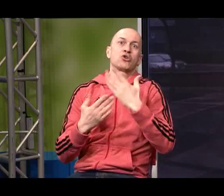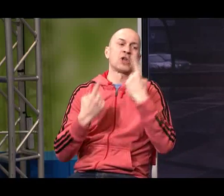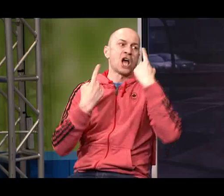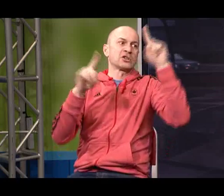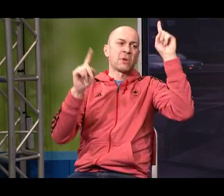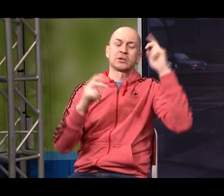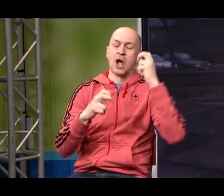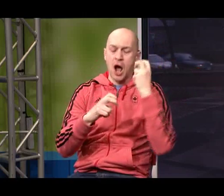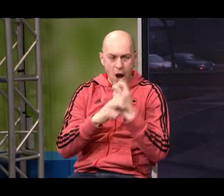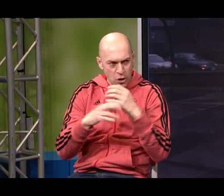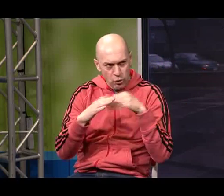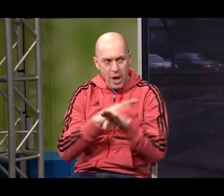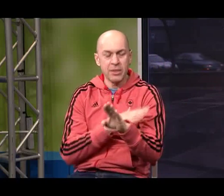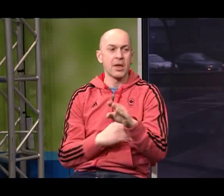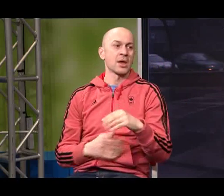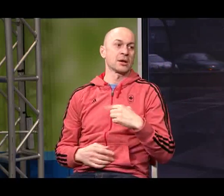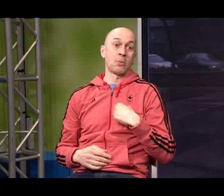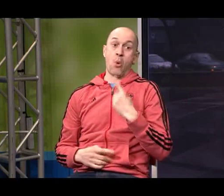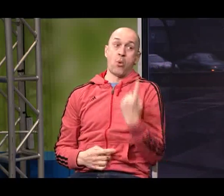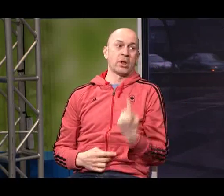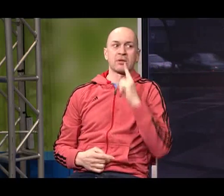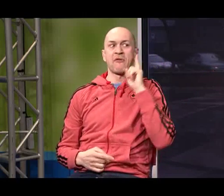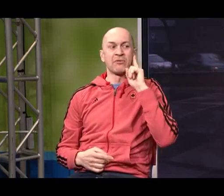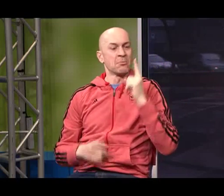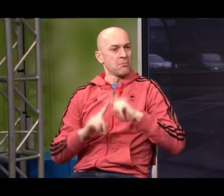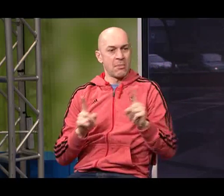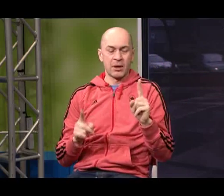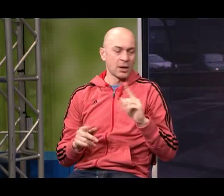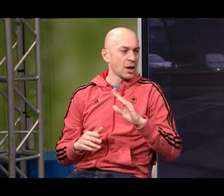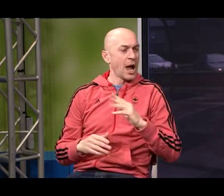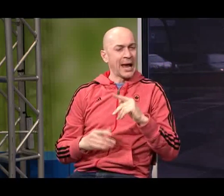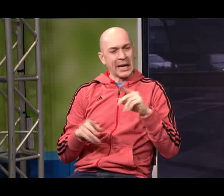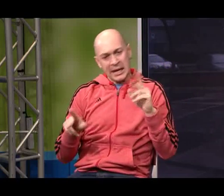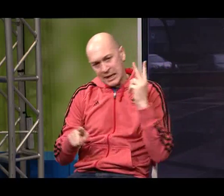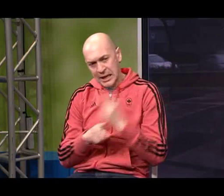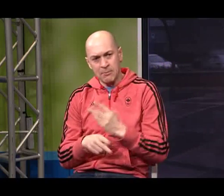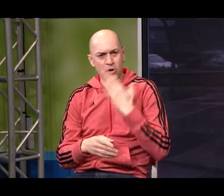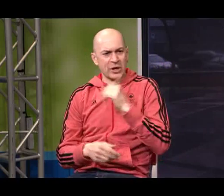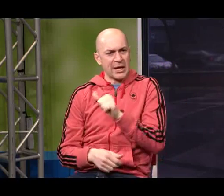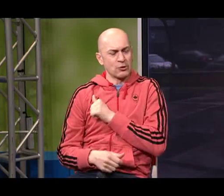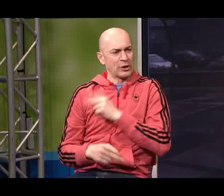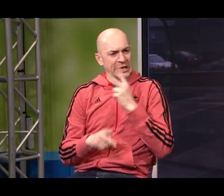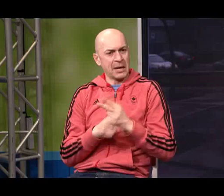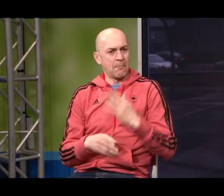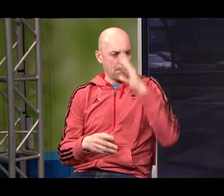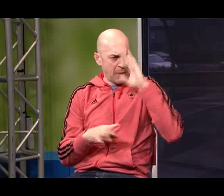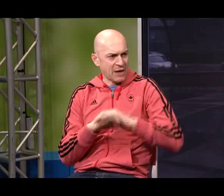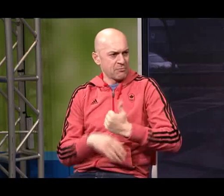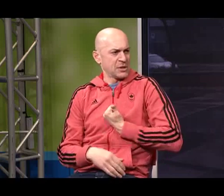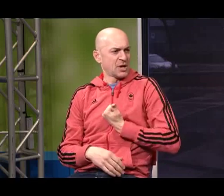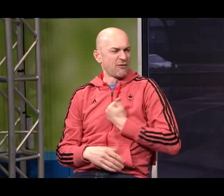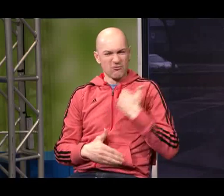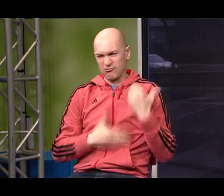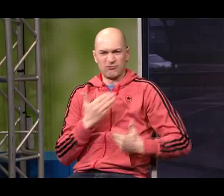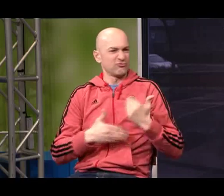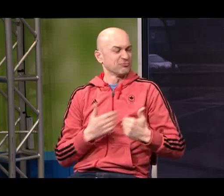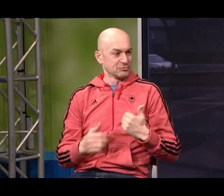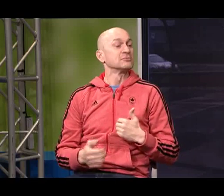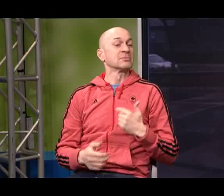went very well and it was very difficult and it knew that I was coming in there as the own the